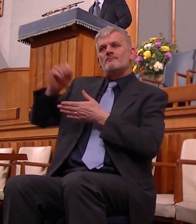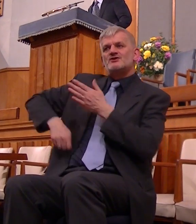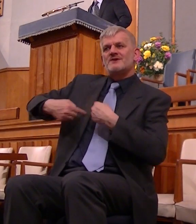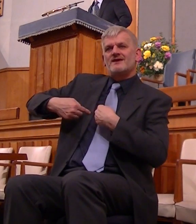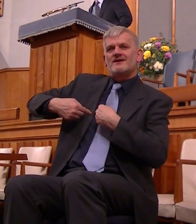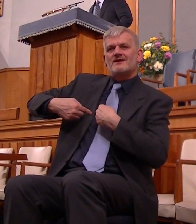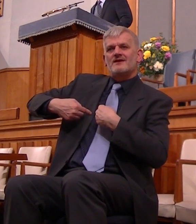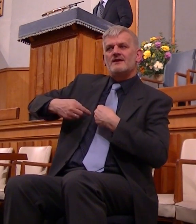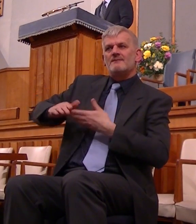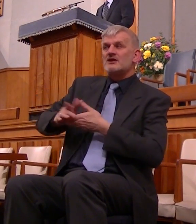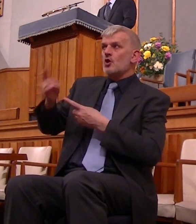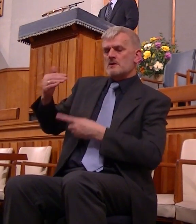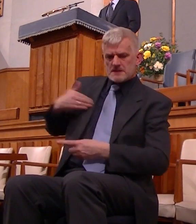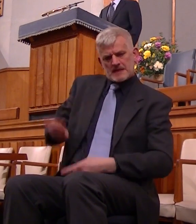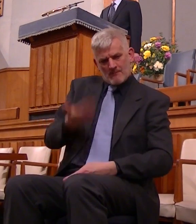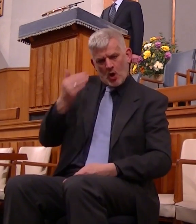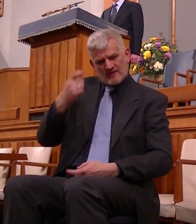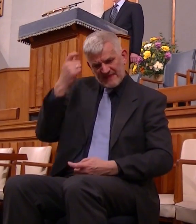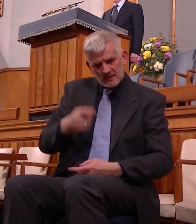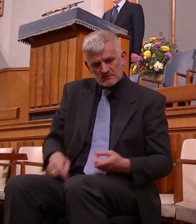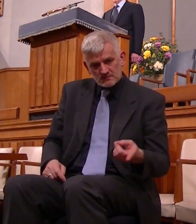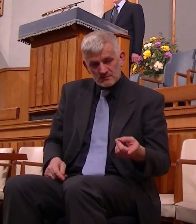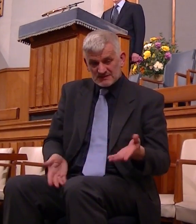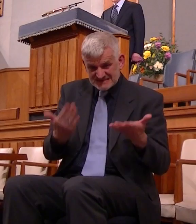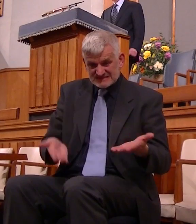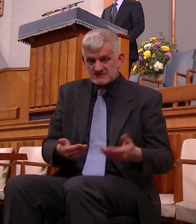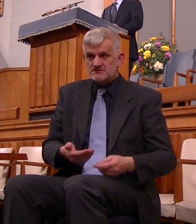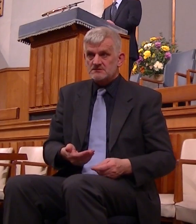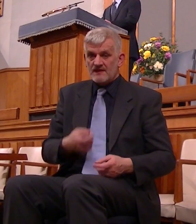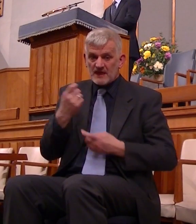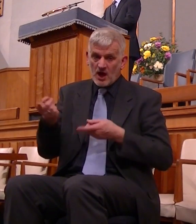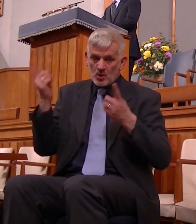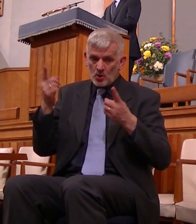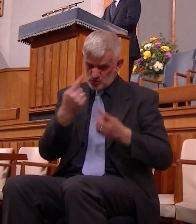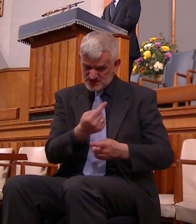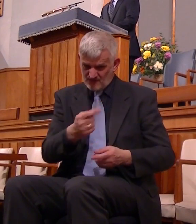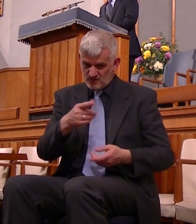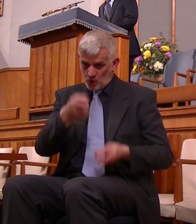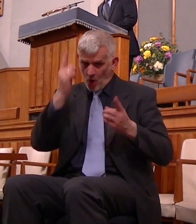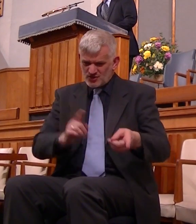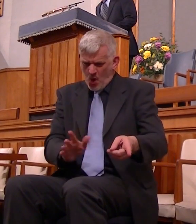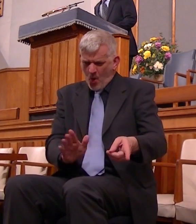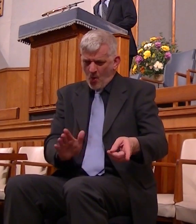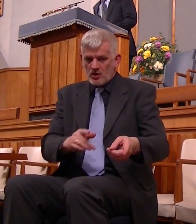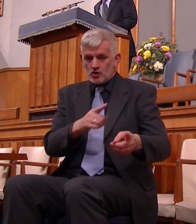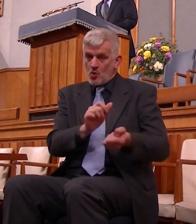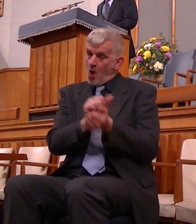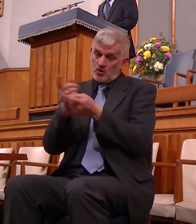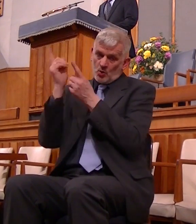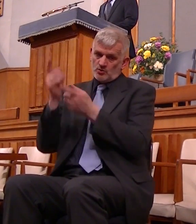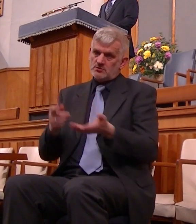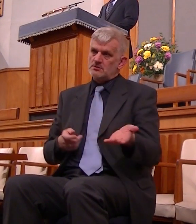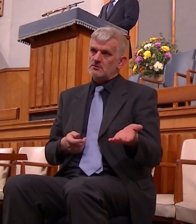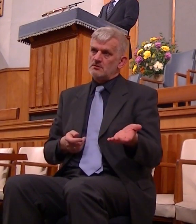think don't behave as though you're a God think about the living God and that you owe your life to him and he